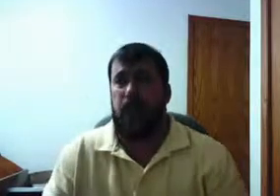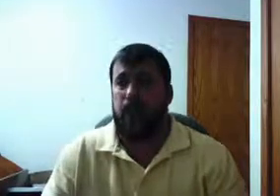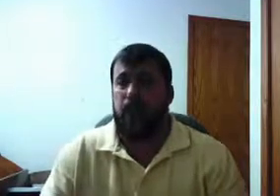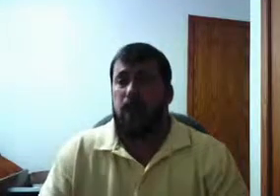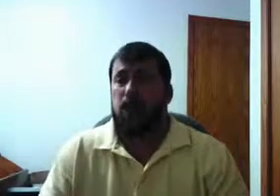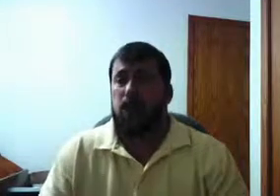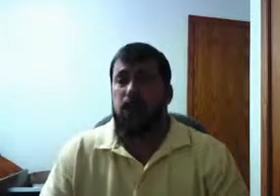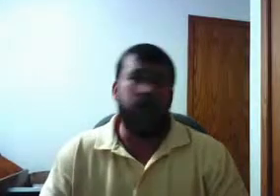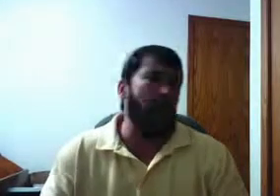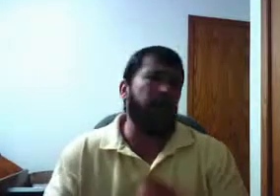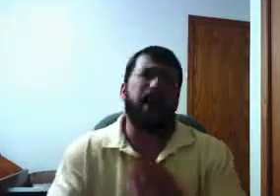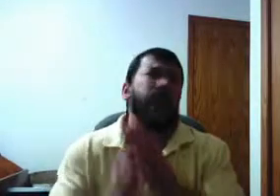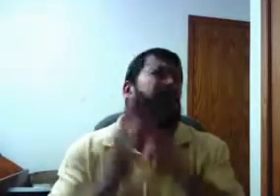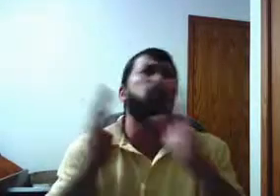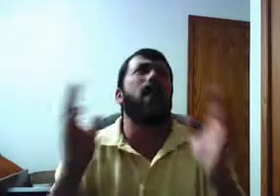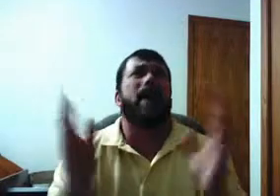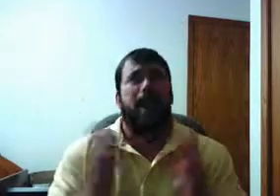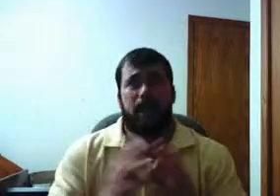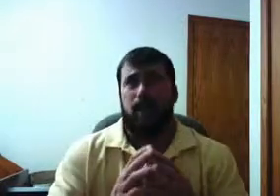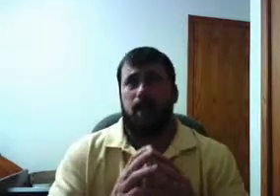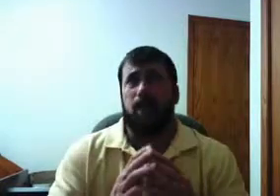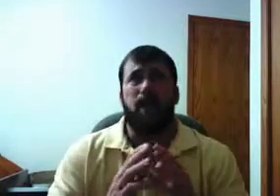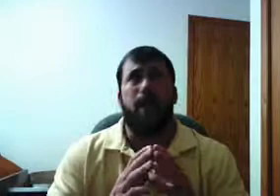does not in any way bring about,